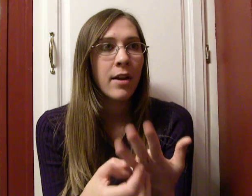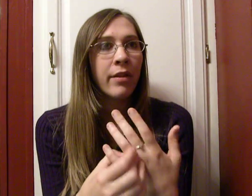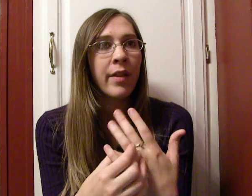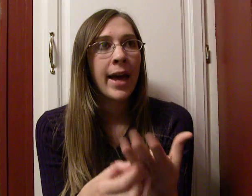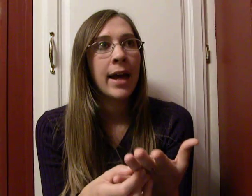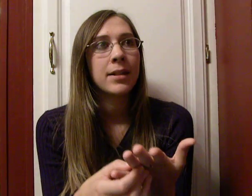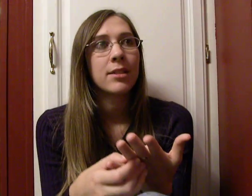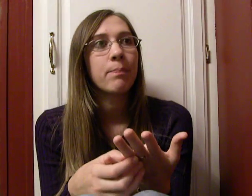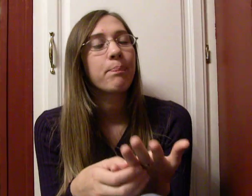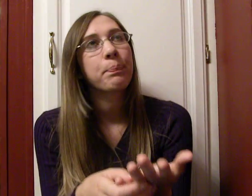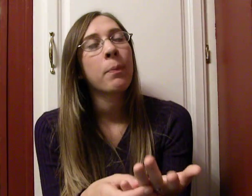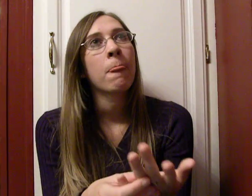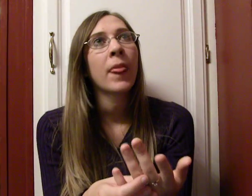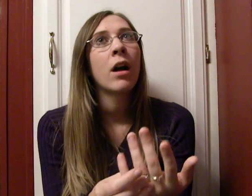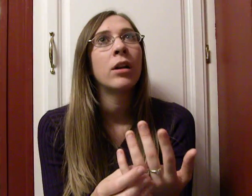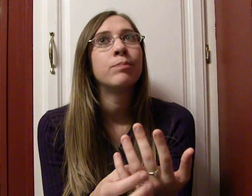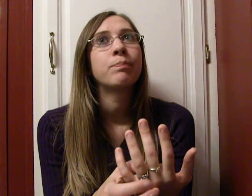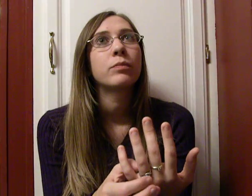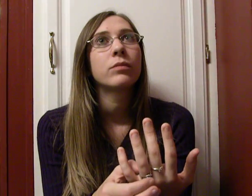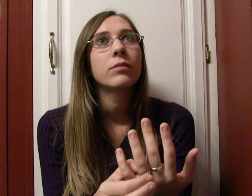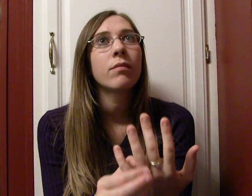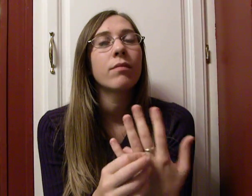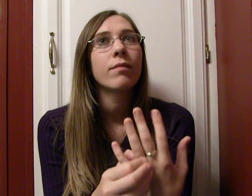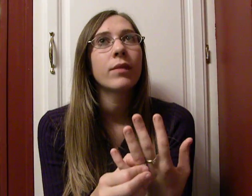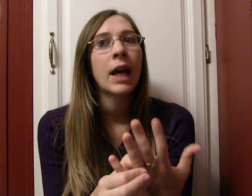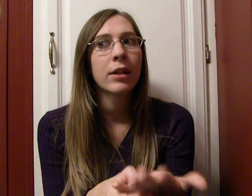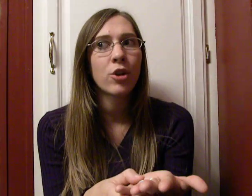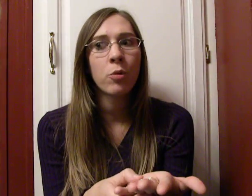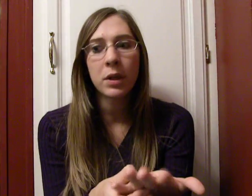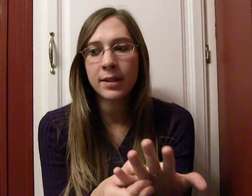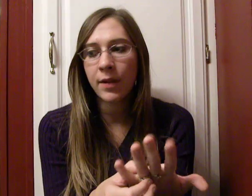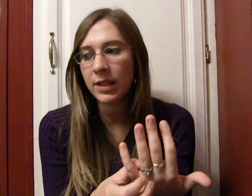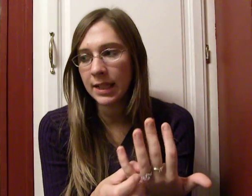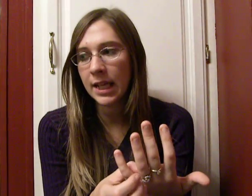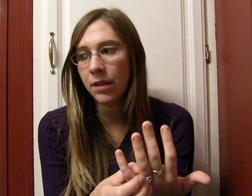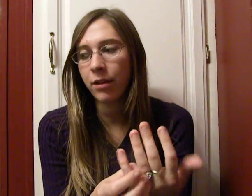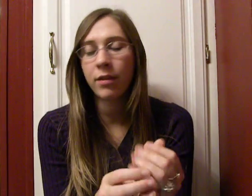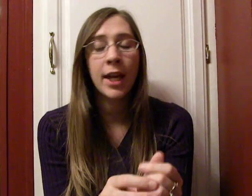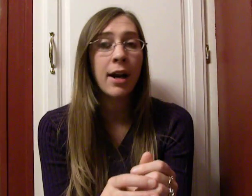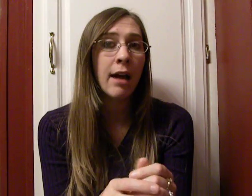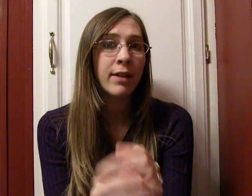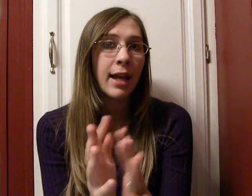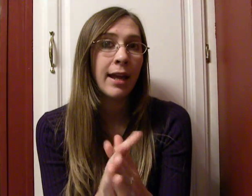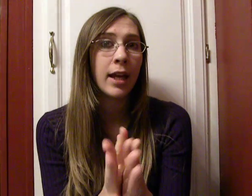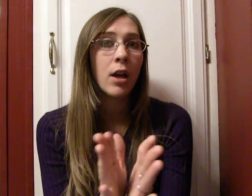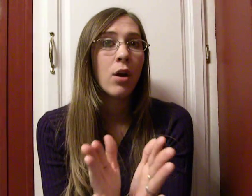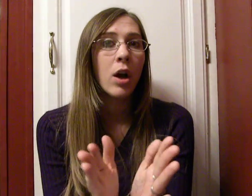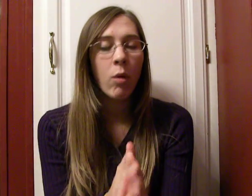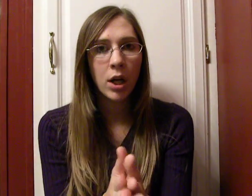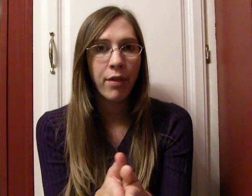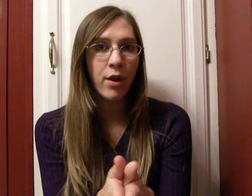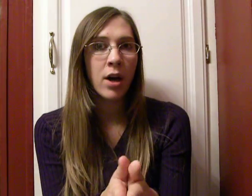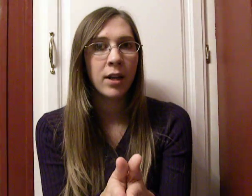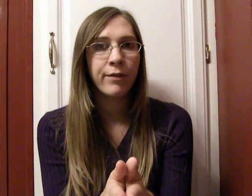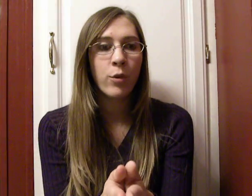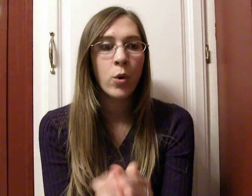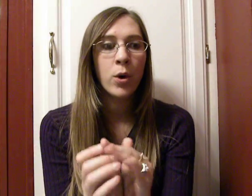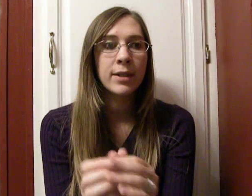that, um, October 17th, they are having a walk-a-thon for